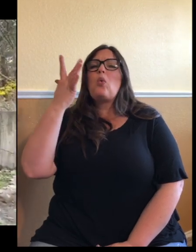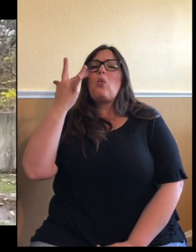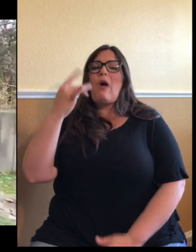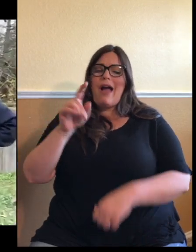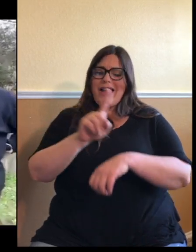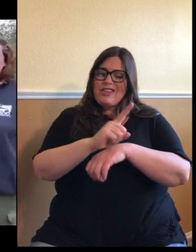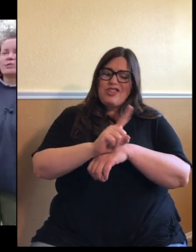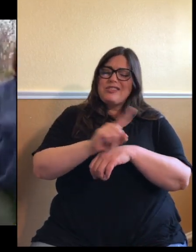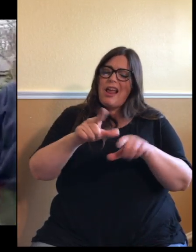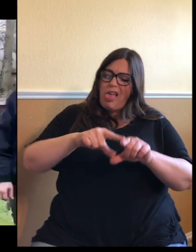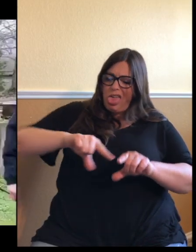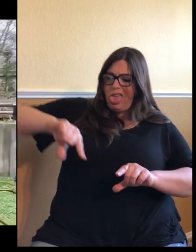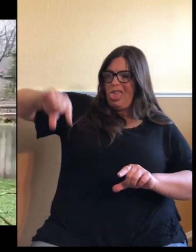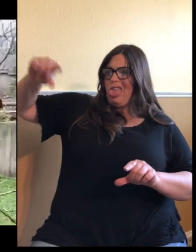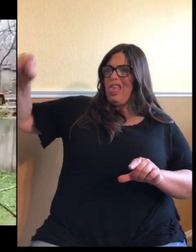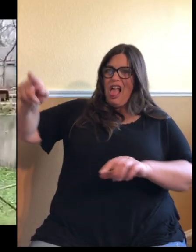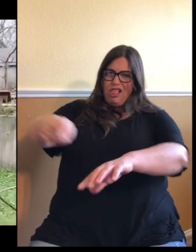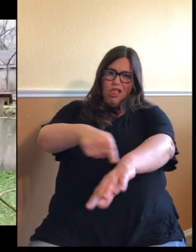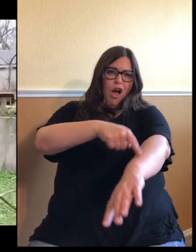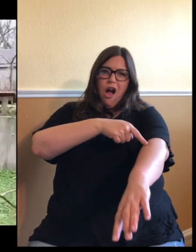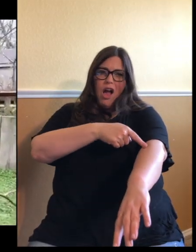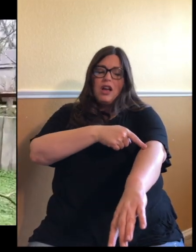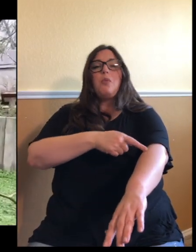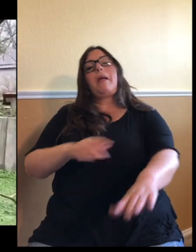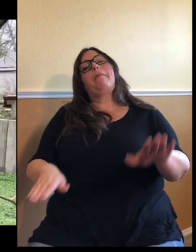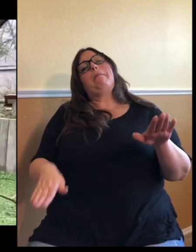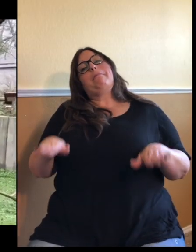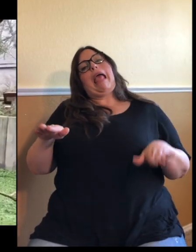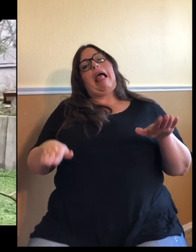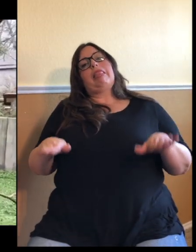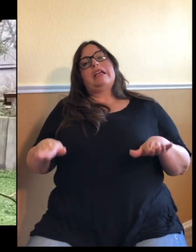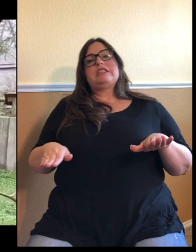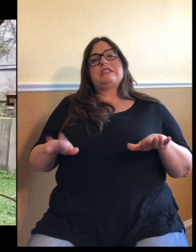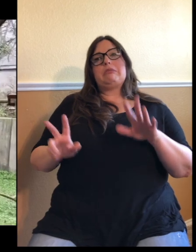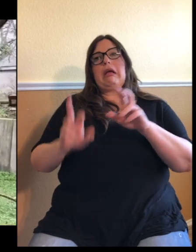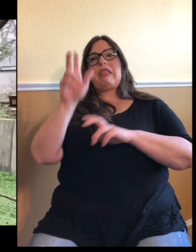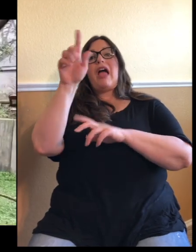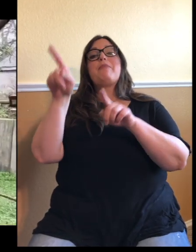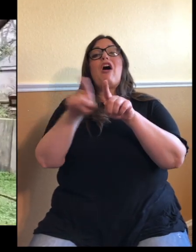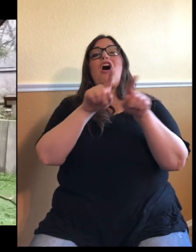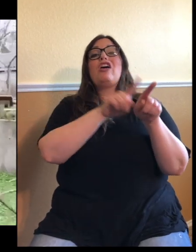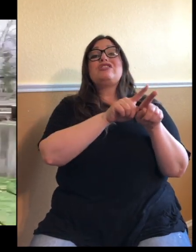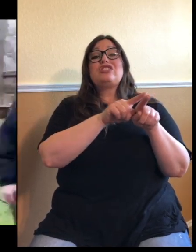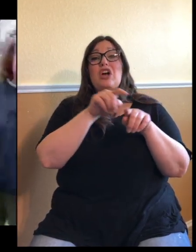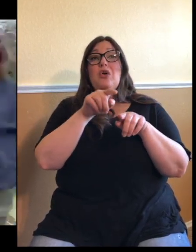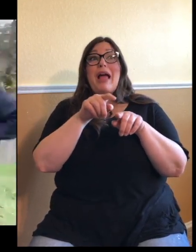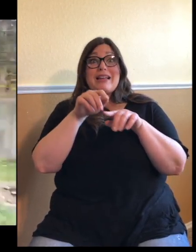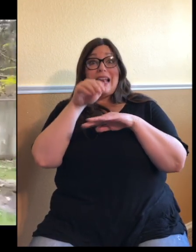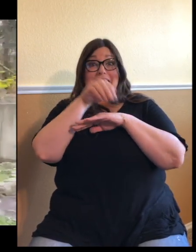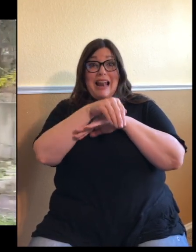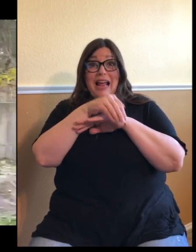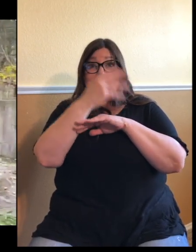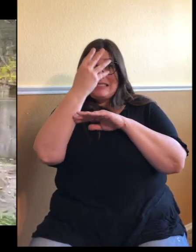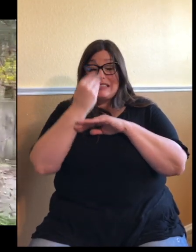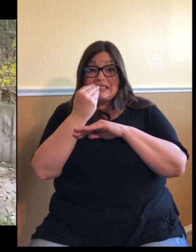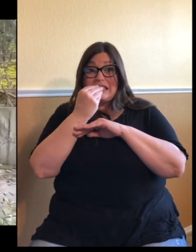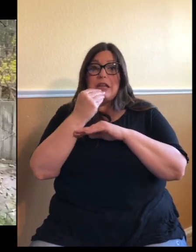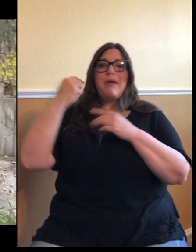they'll use that when they climb. kind of helps them balance. but they'll actually use it kind of like a scarf. When they curl up in the tree to sleep, they'll wrap it around their face like a scarf and keep